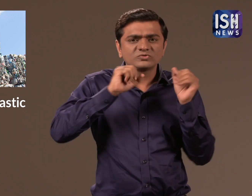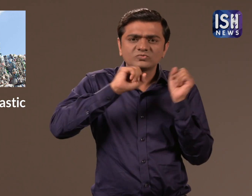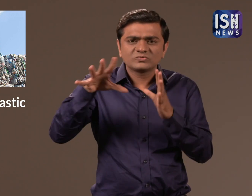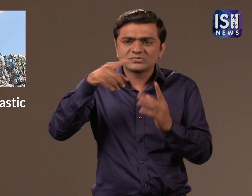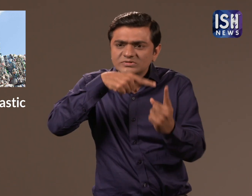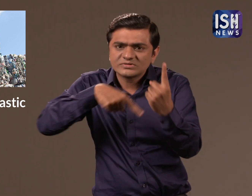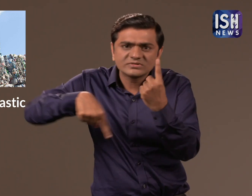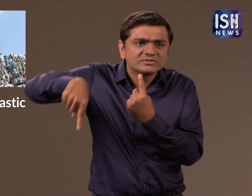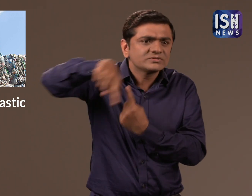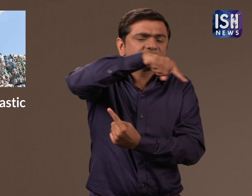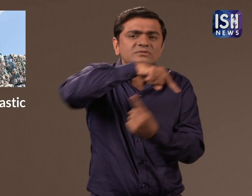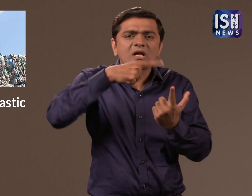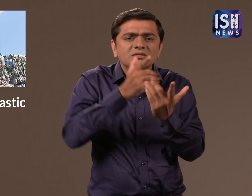create methods to recycle it.